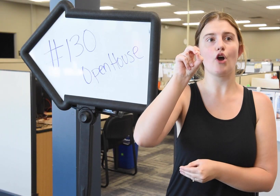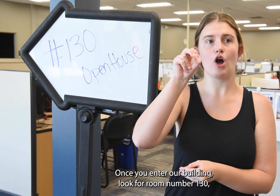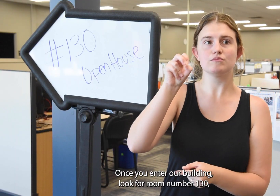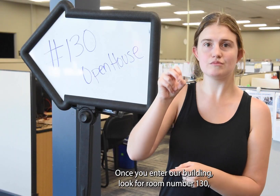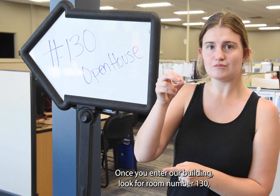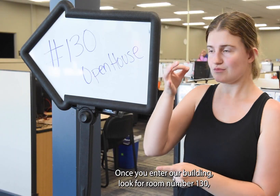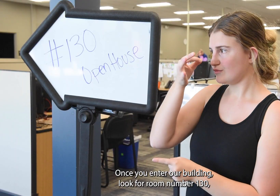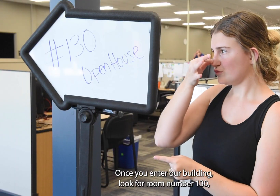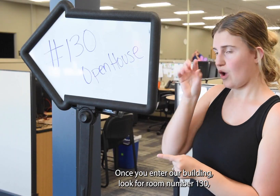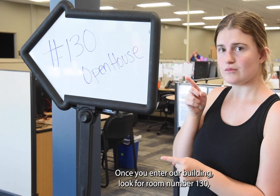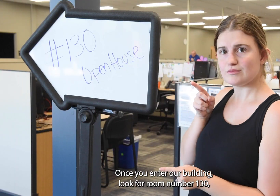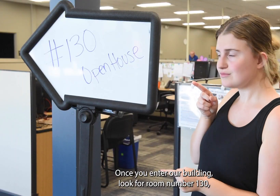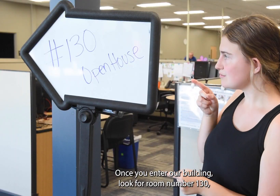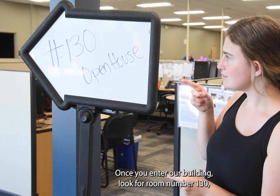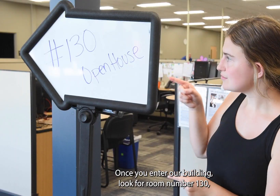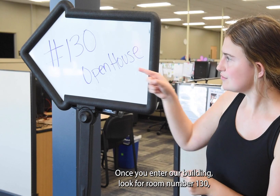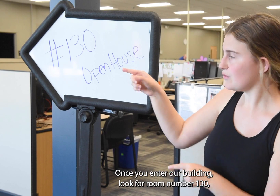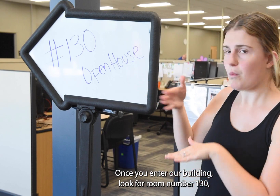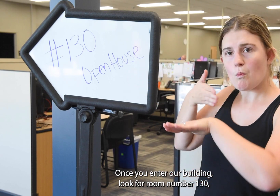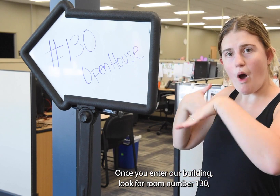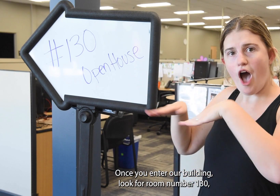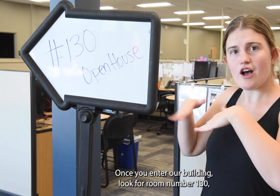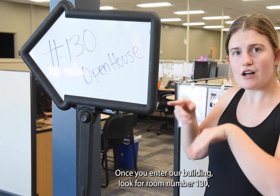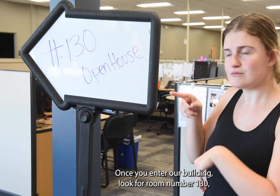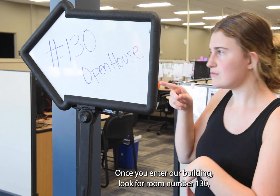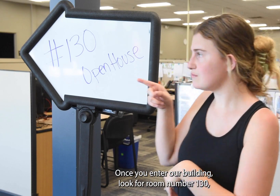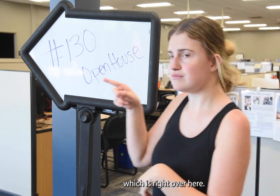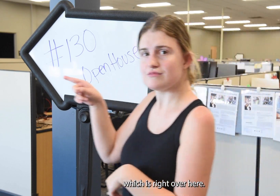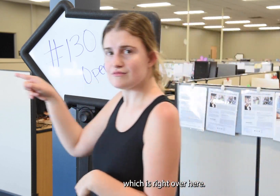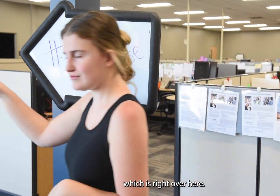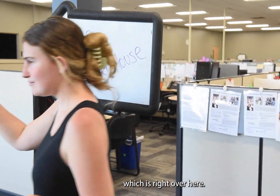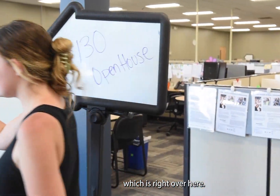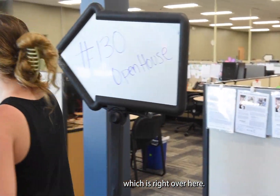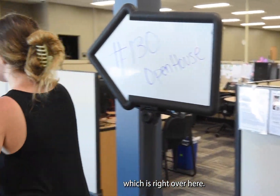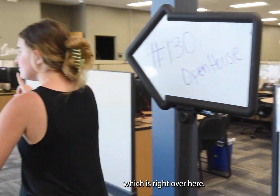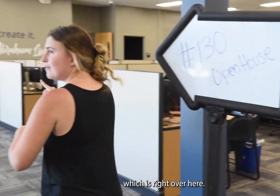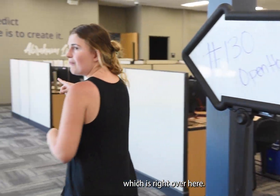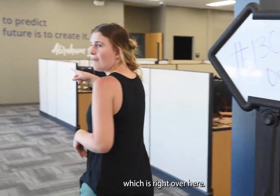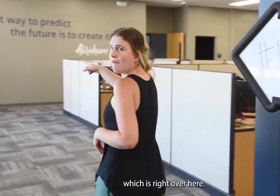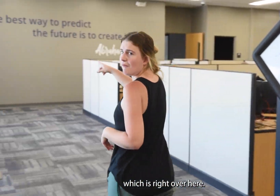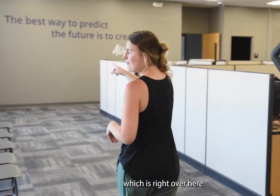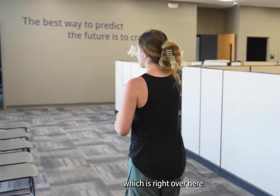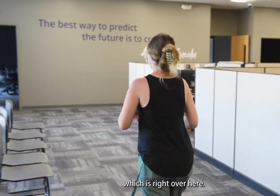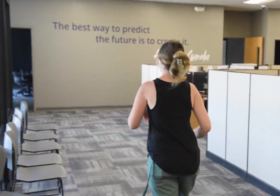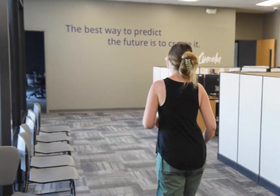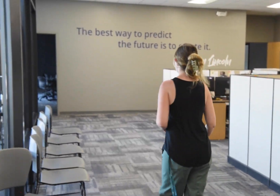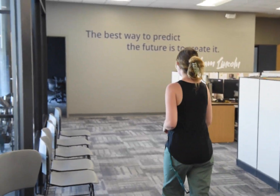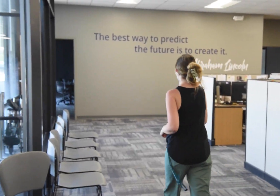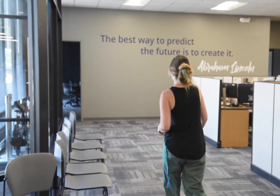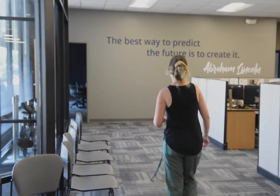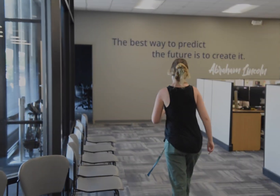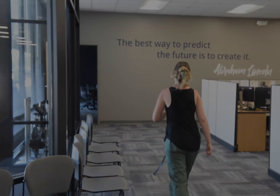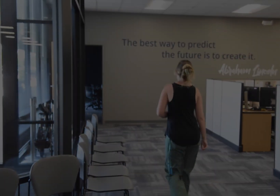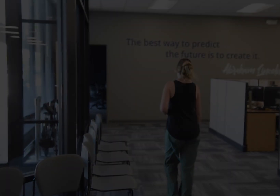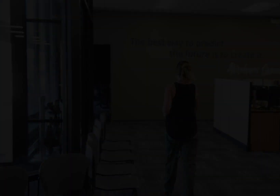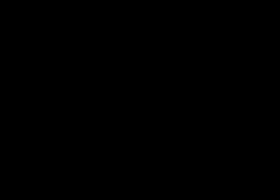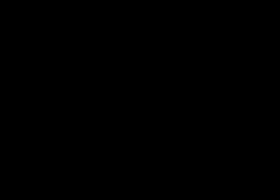Once you enter our building, look for room number 130 which is right over here. ... ... ... ... Thank